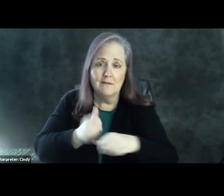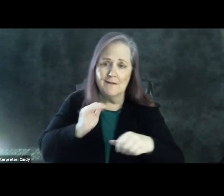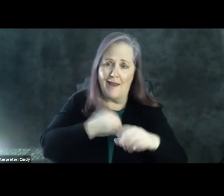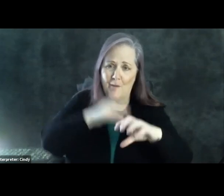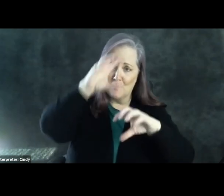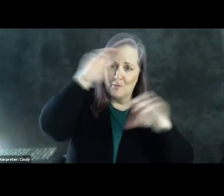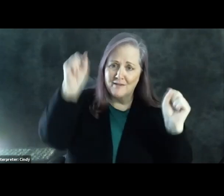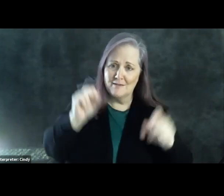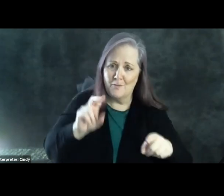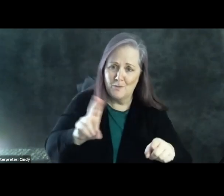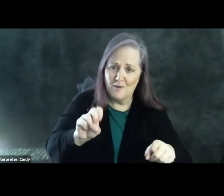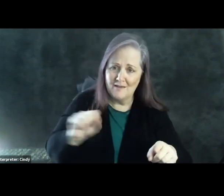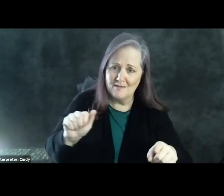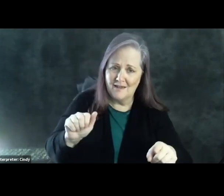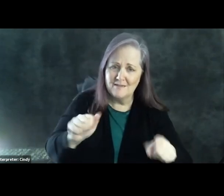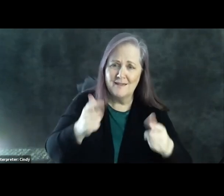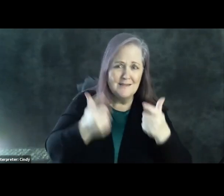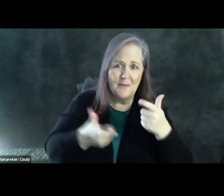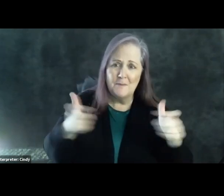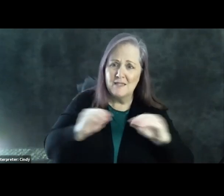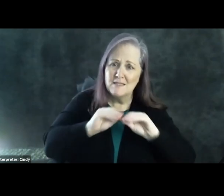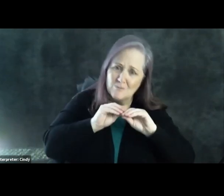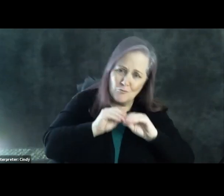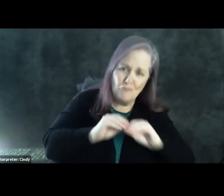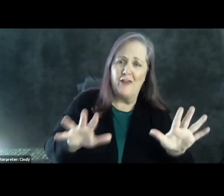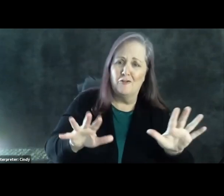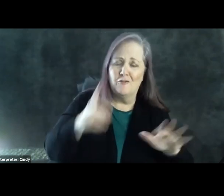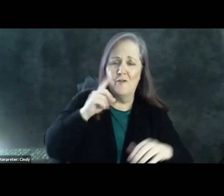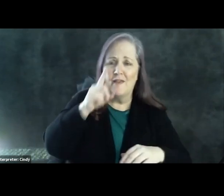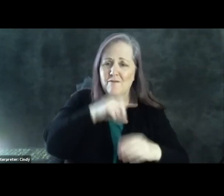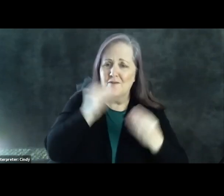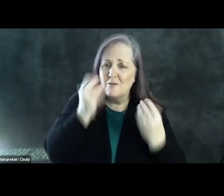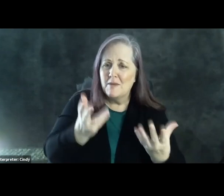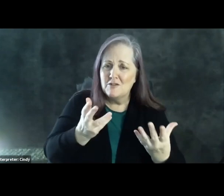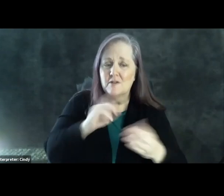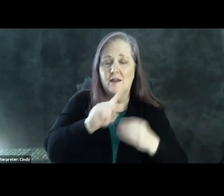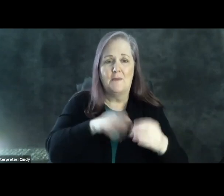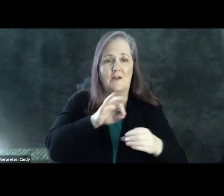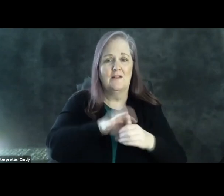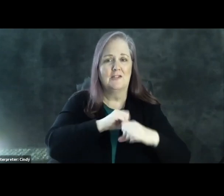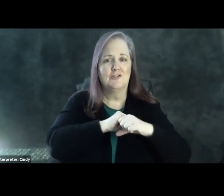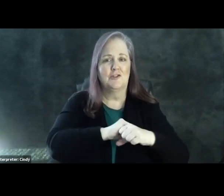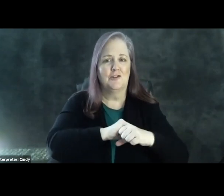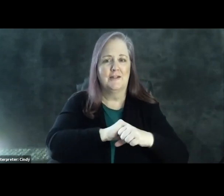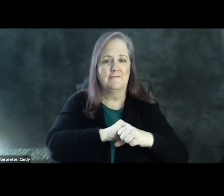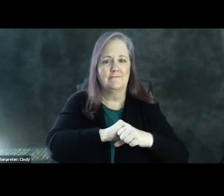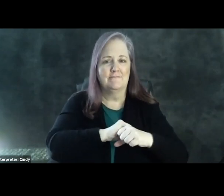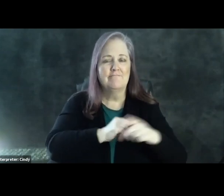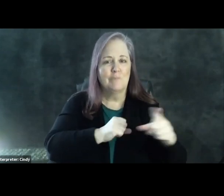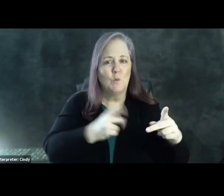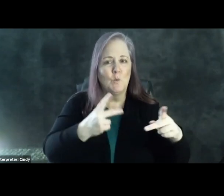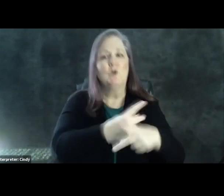disinformation. He's the biggest spreader of the disinformation about the election's security. And